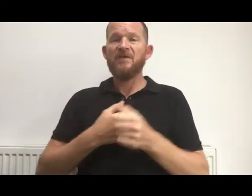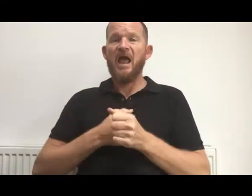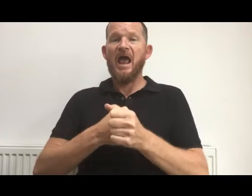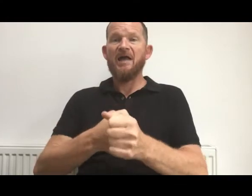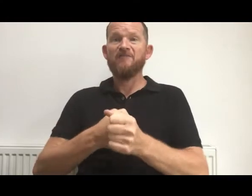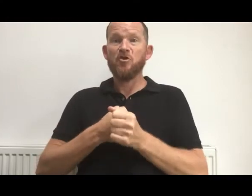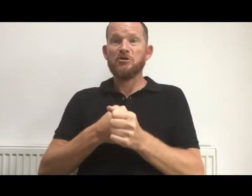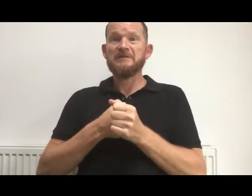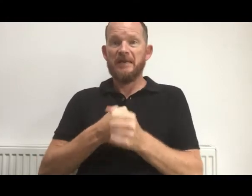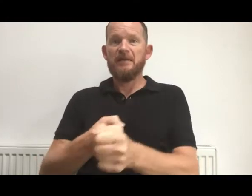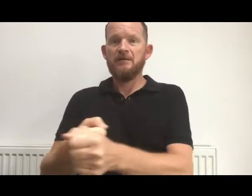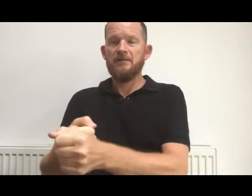April 2020.